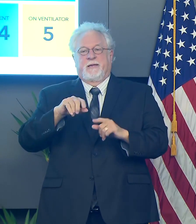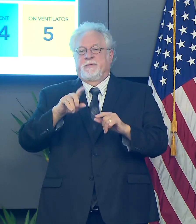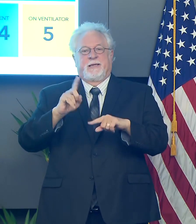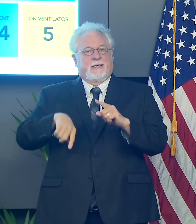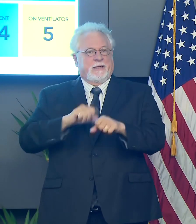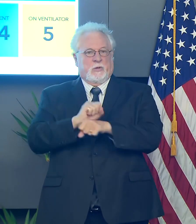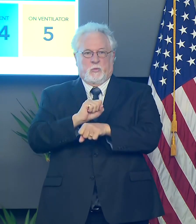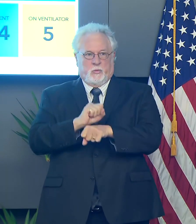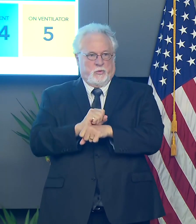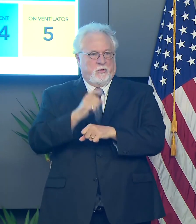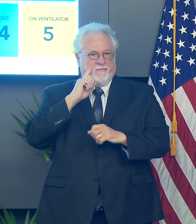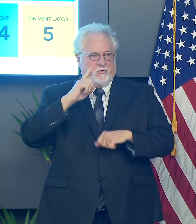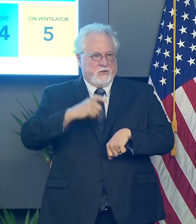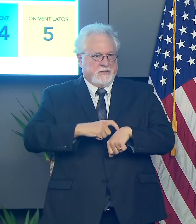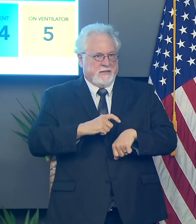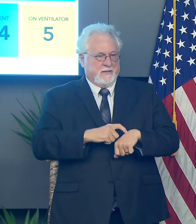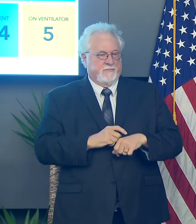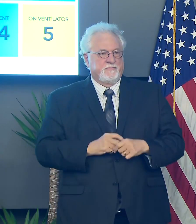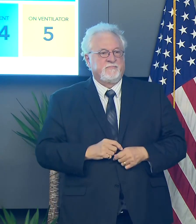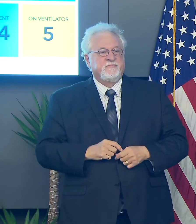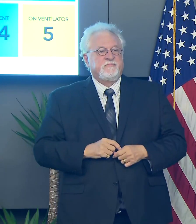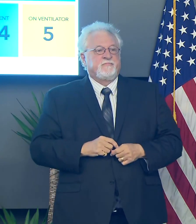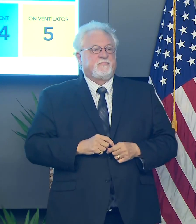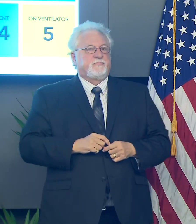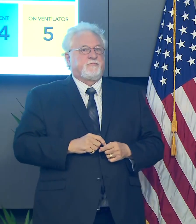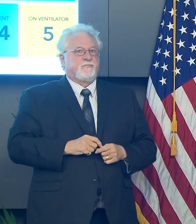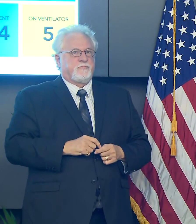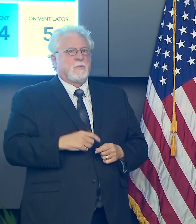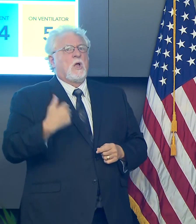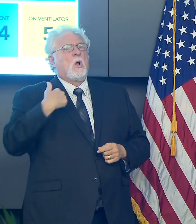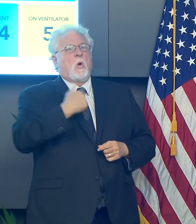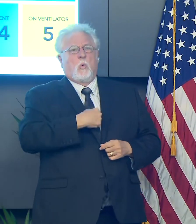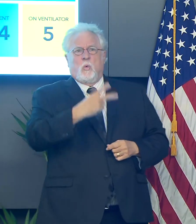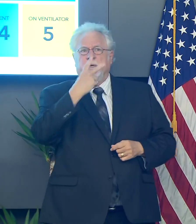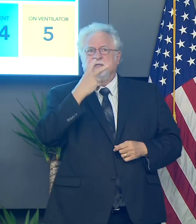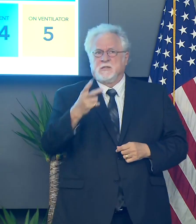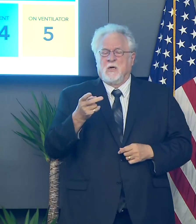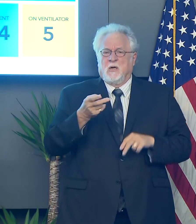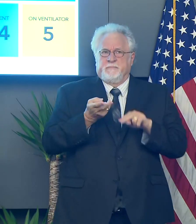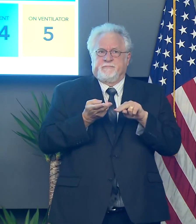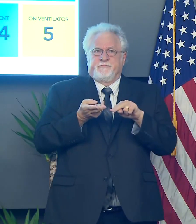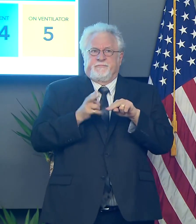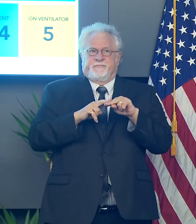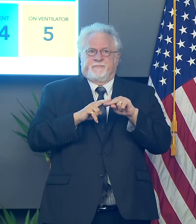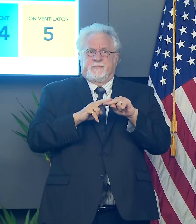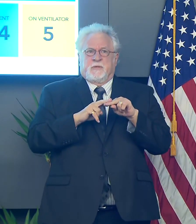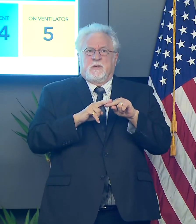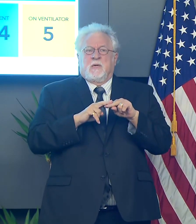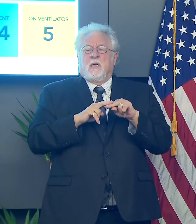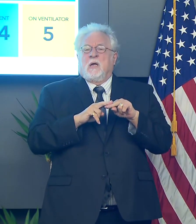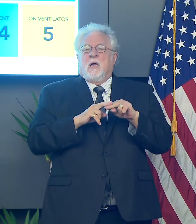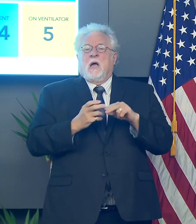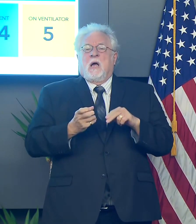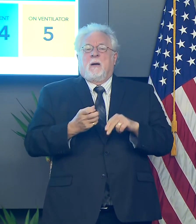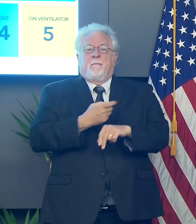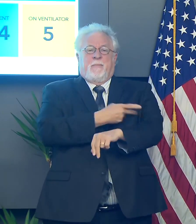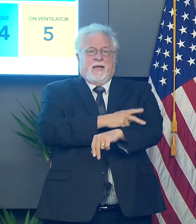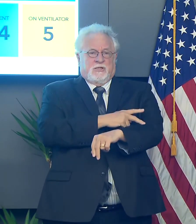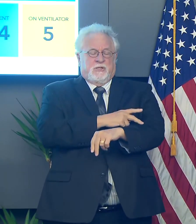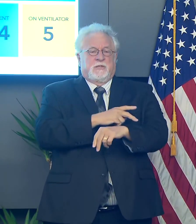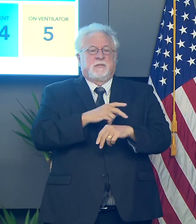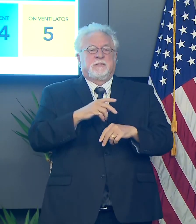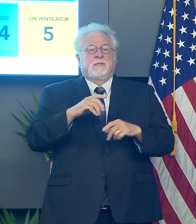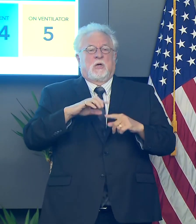work for some period of time. We did see a slight uptick in the number of patients on